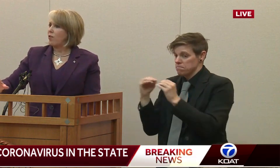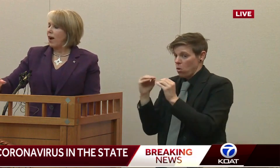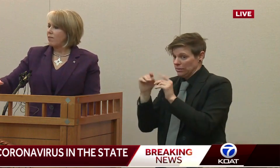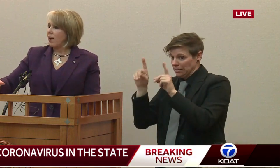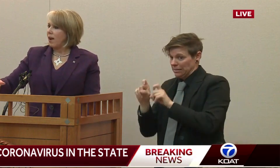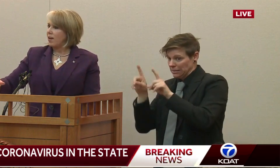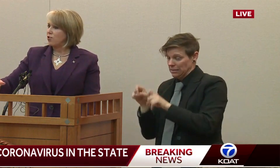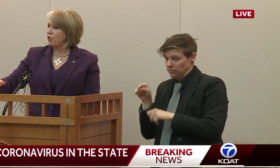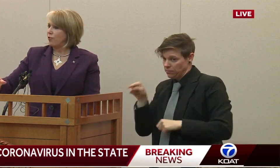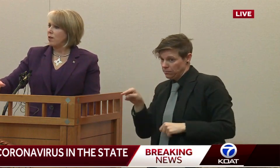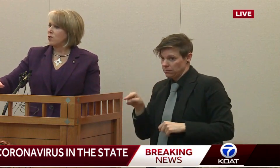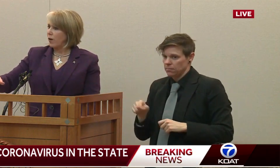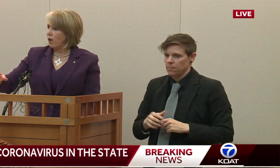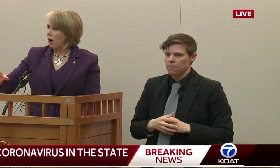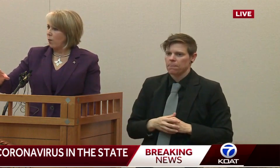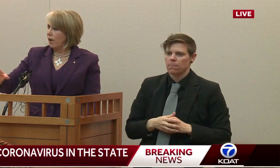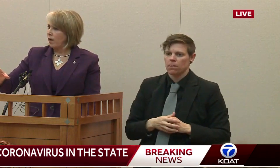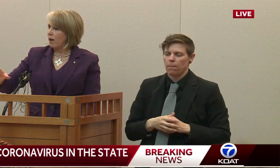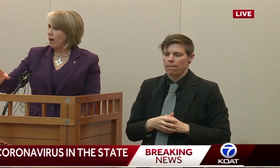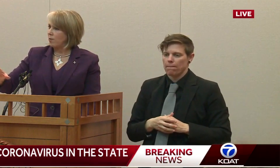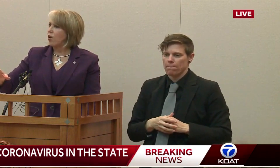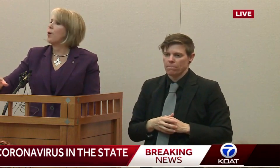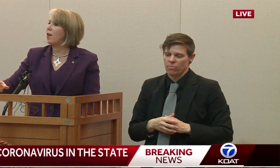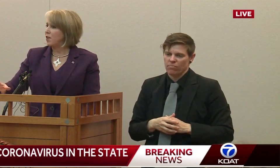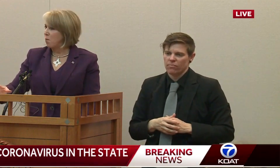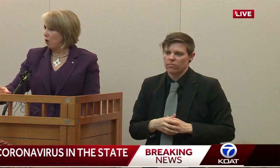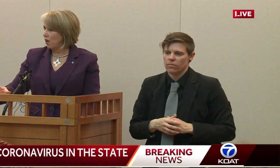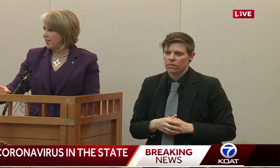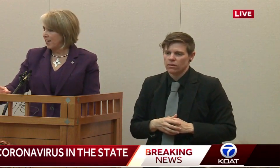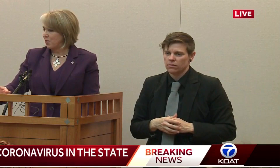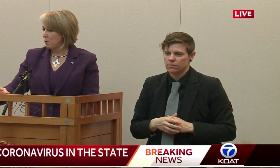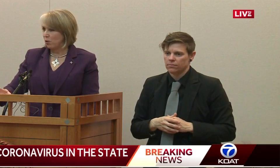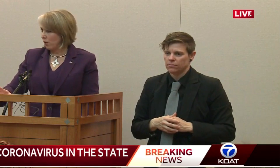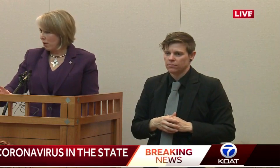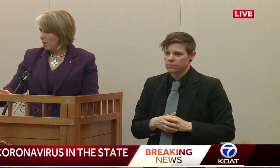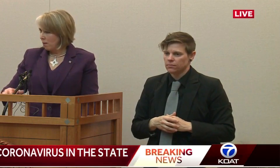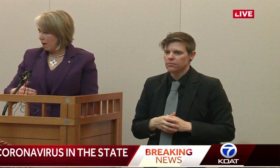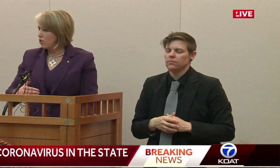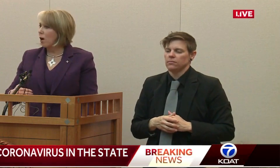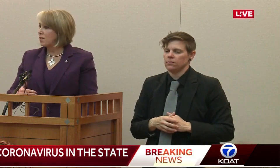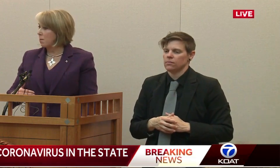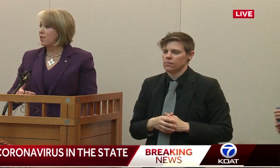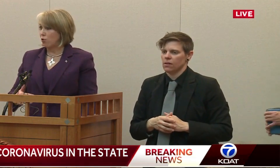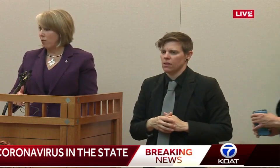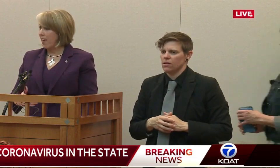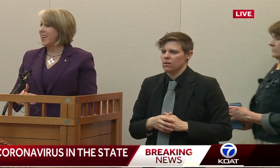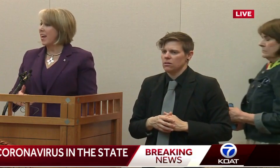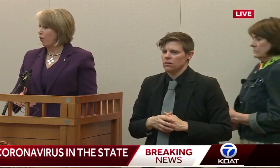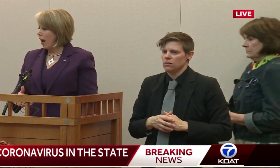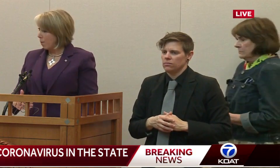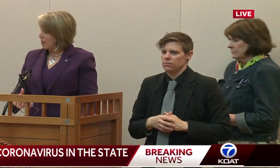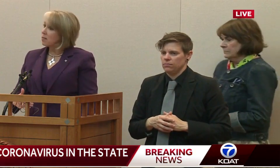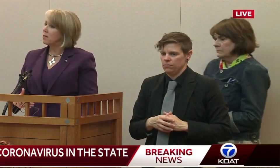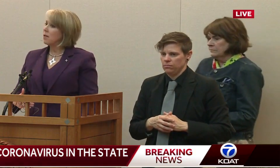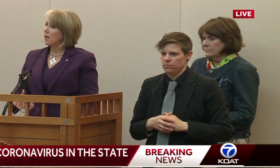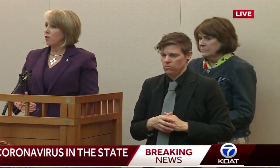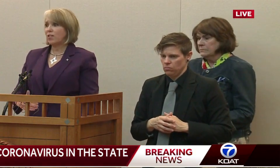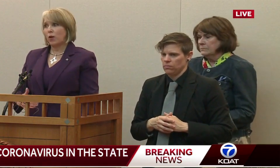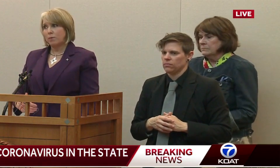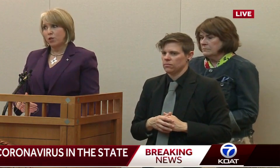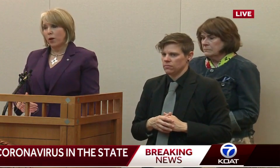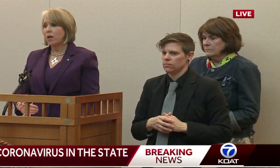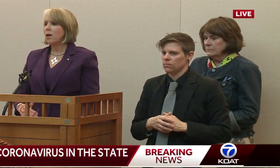sure that we don't ever have to answer this. We don't have any more testing ability. My job is to make sure that that never happens.